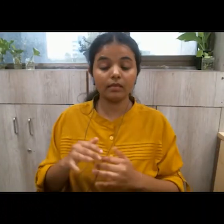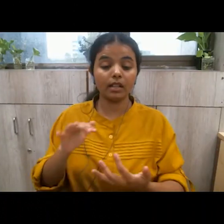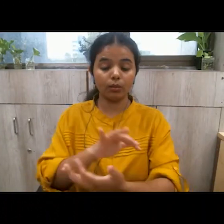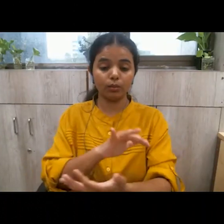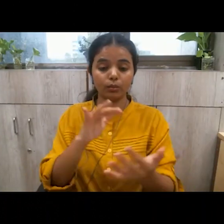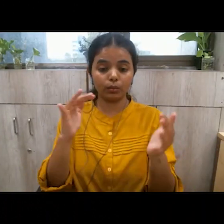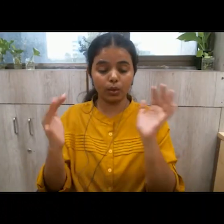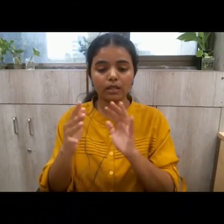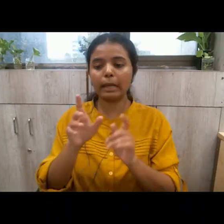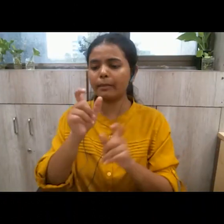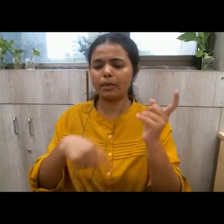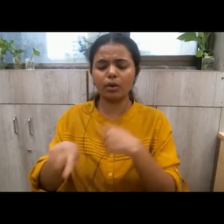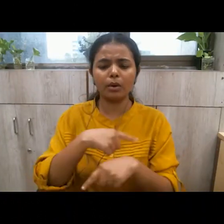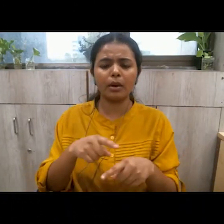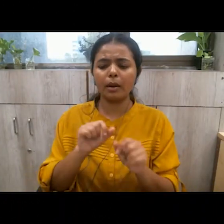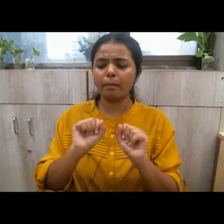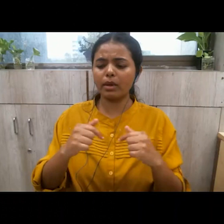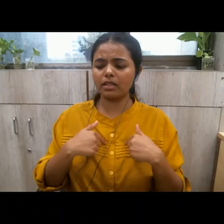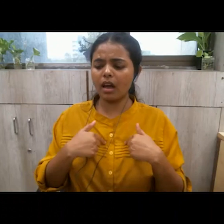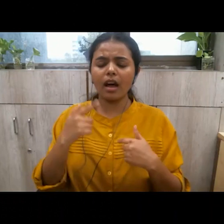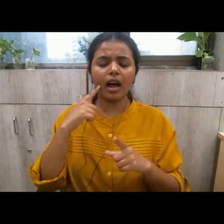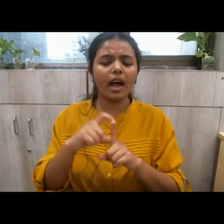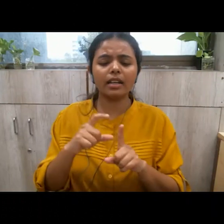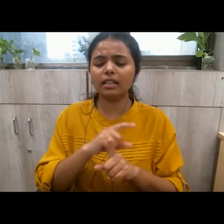claim their sub-identities